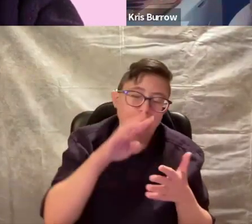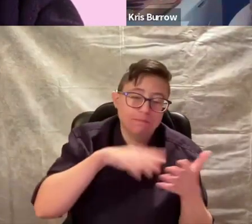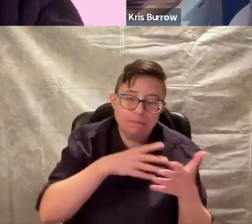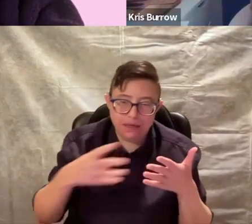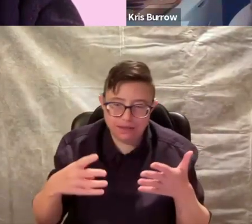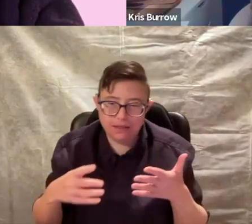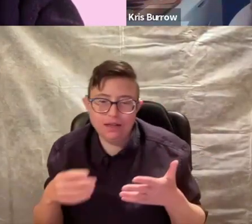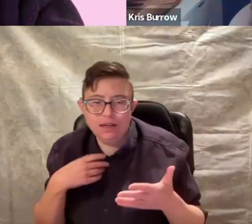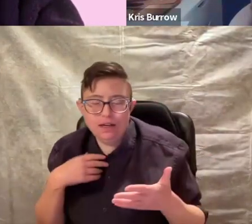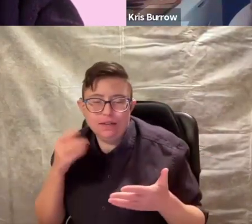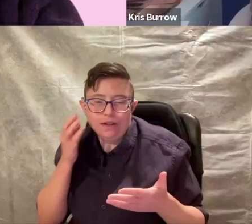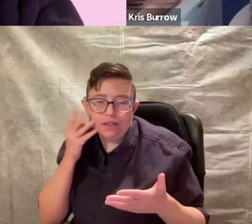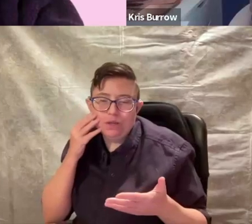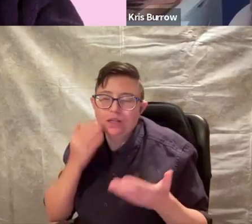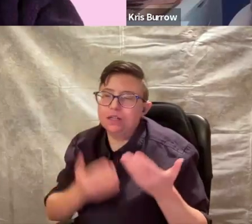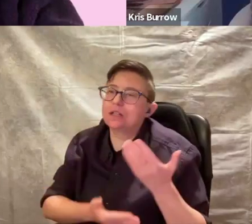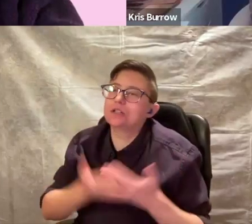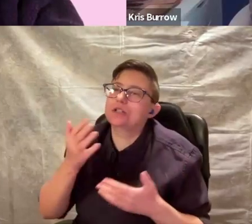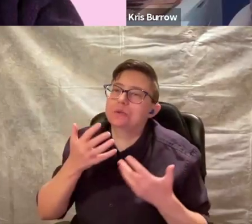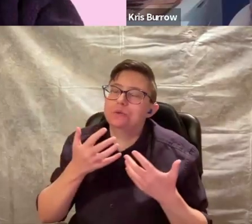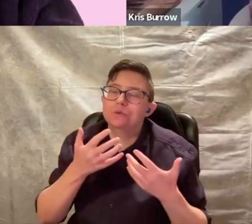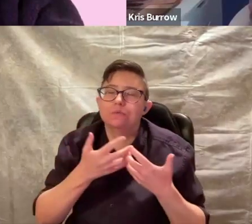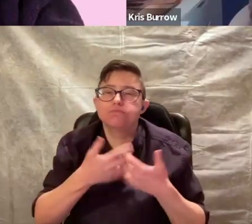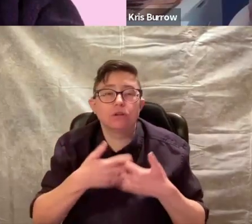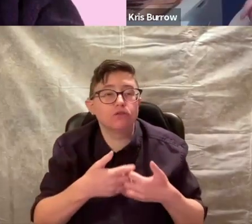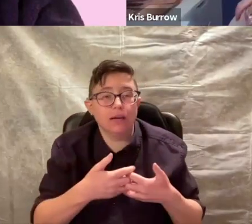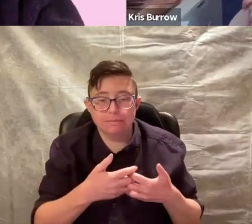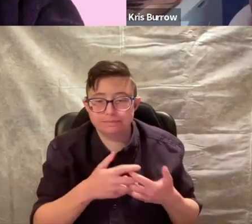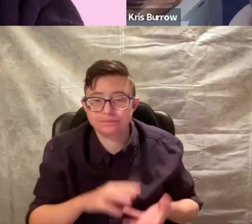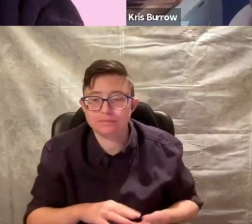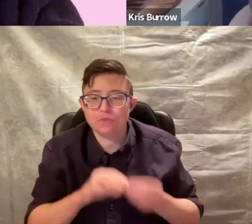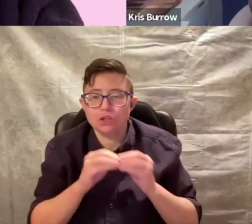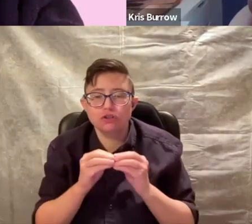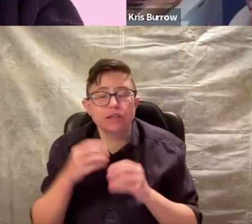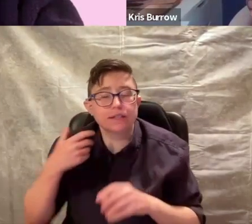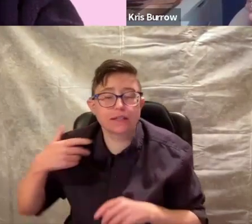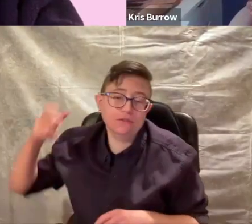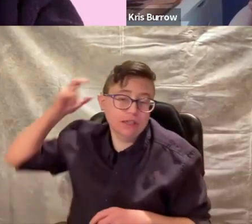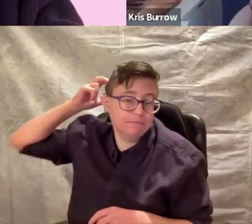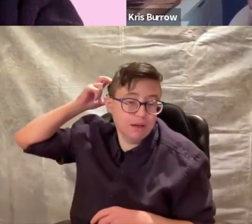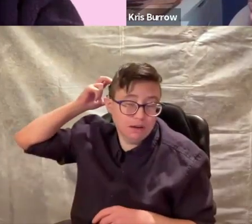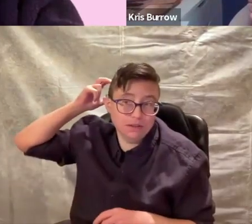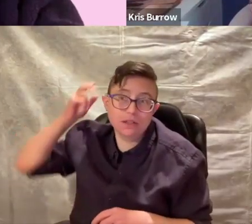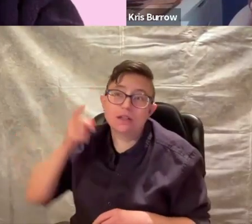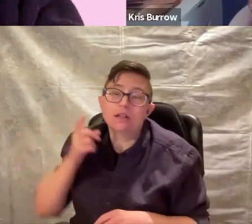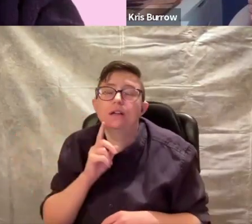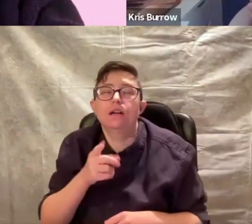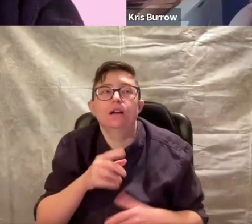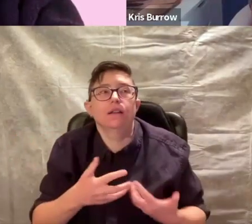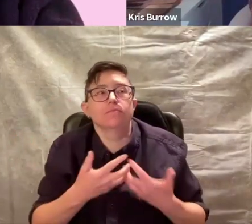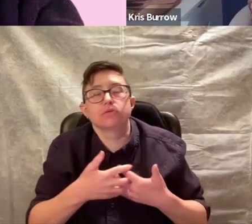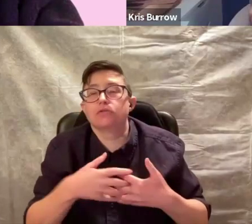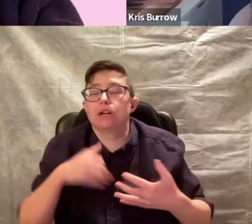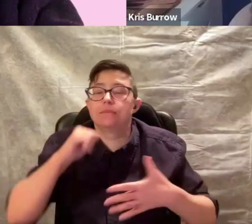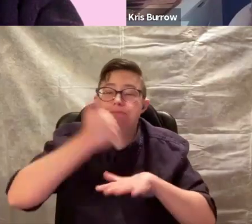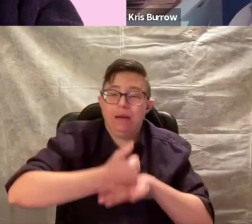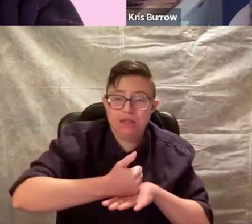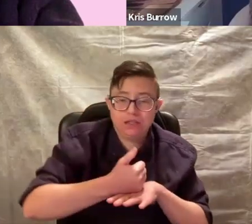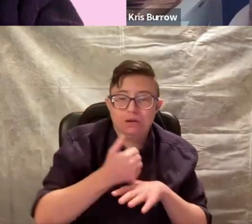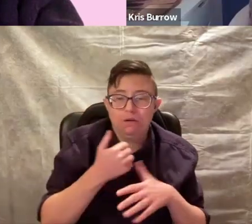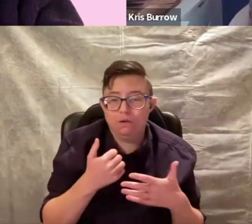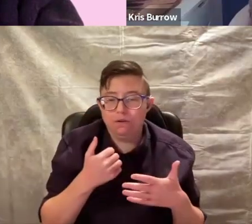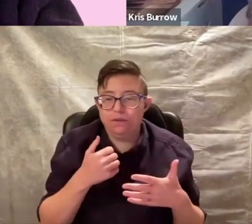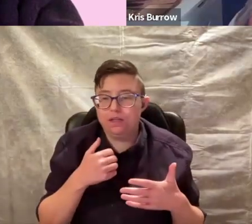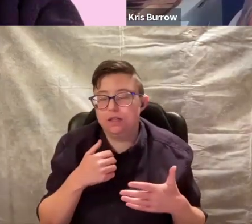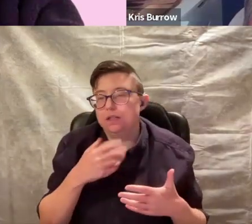or mapping. And that's when a new programme was created for an implant. And the programme was